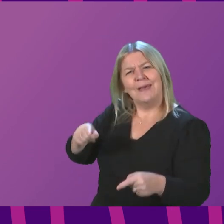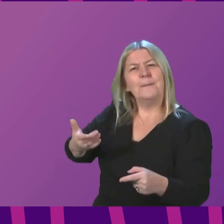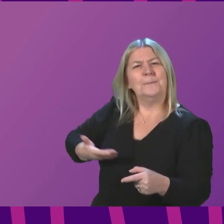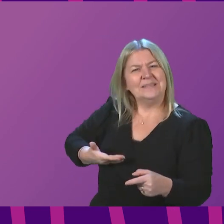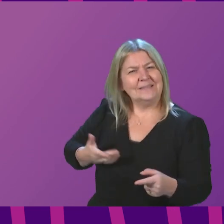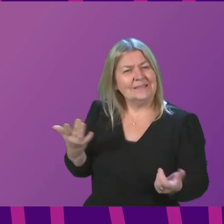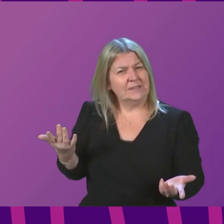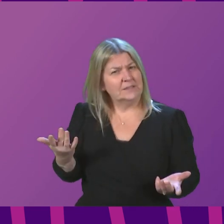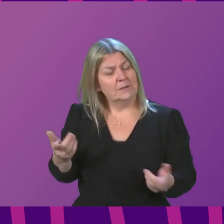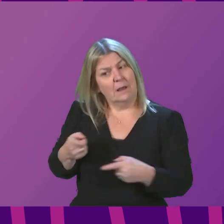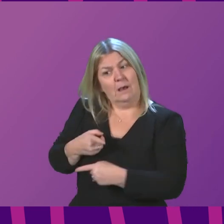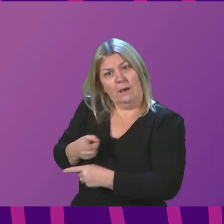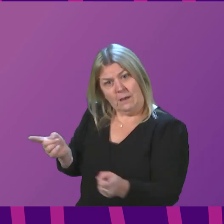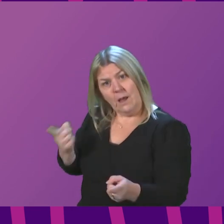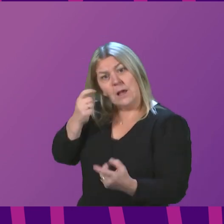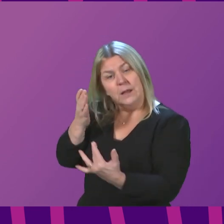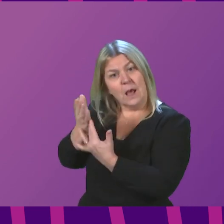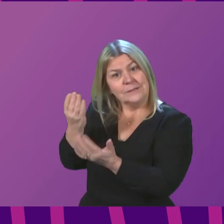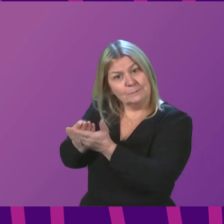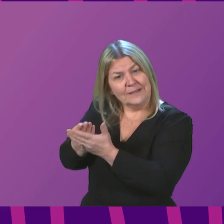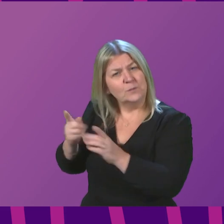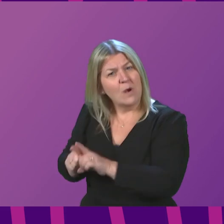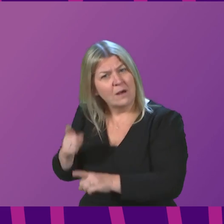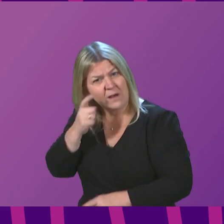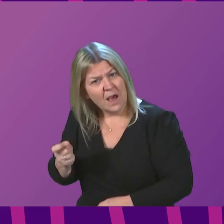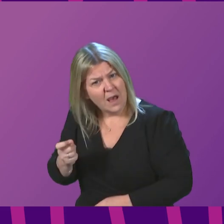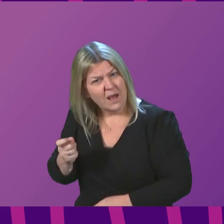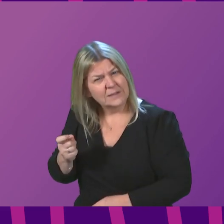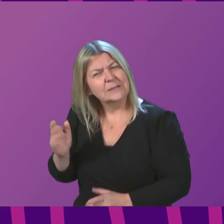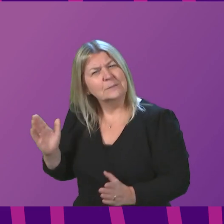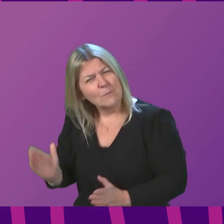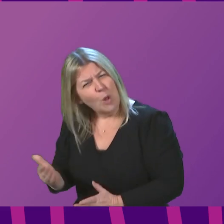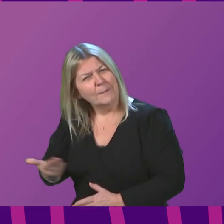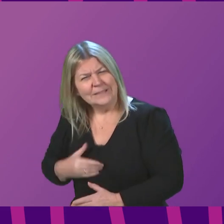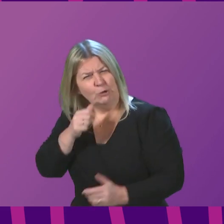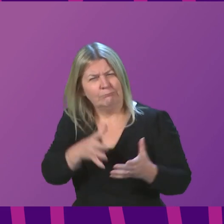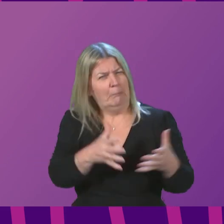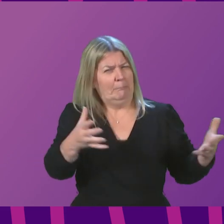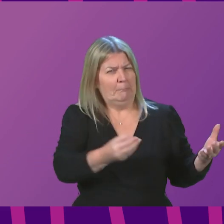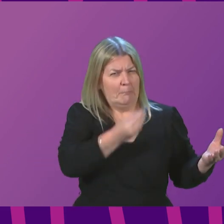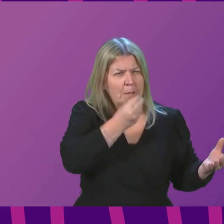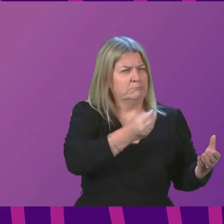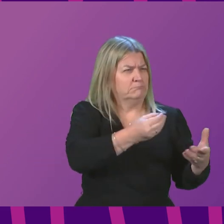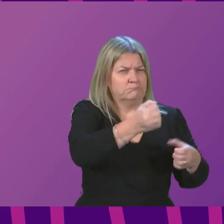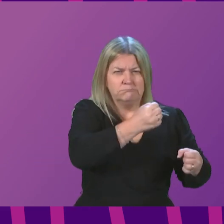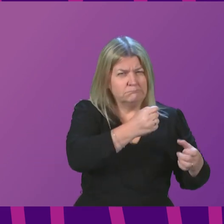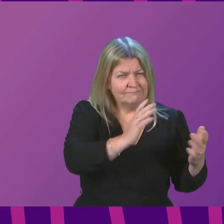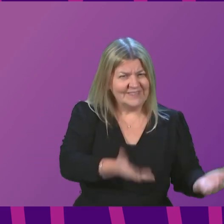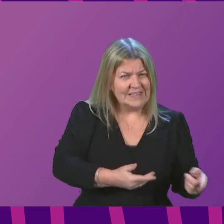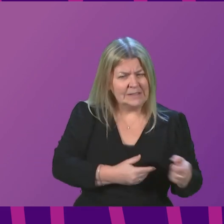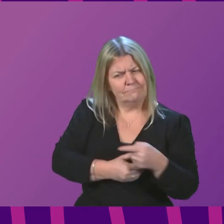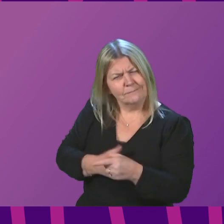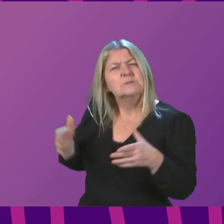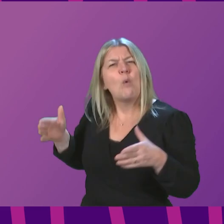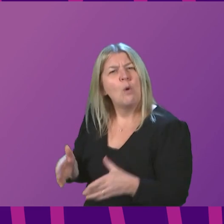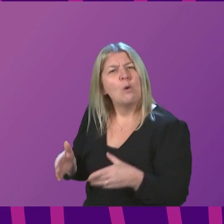access government grant funding? The First Minister. I have already covered this on a number of